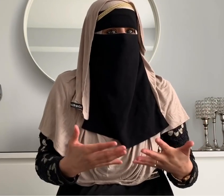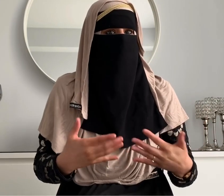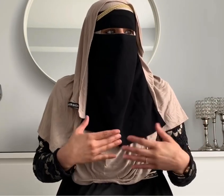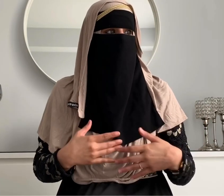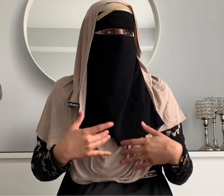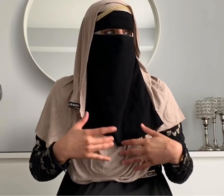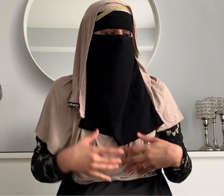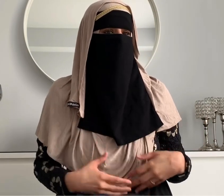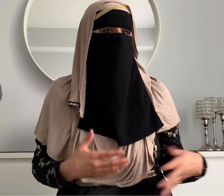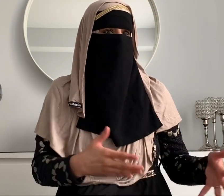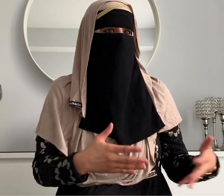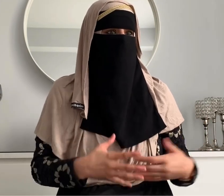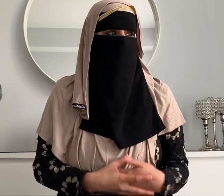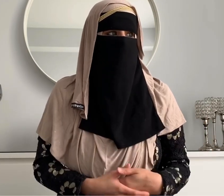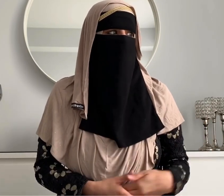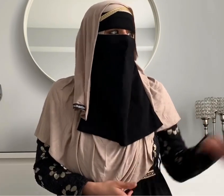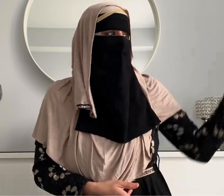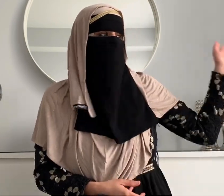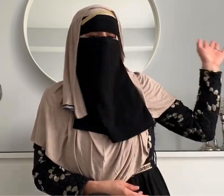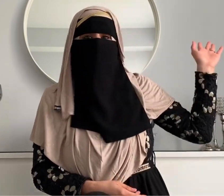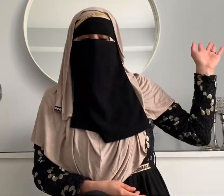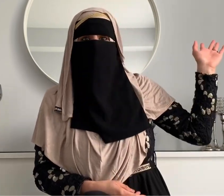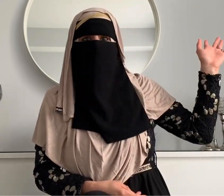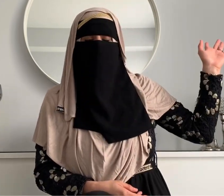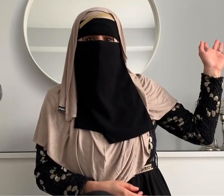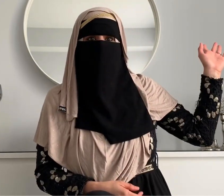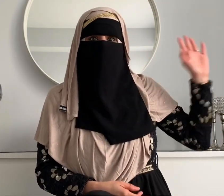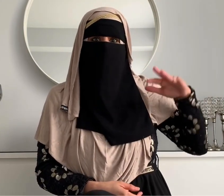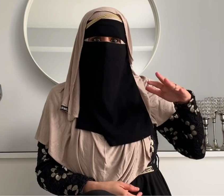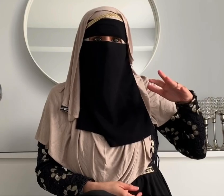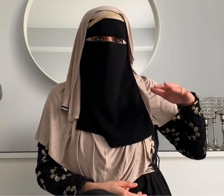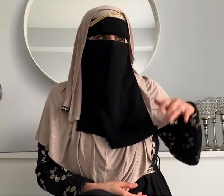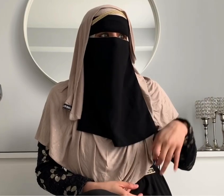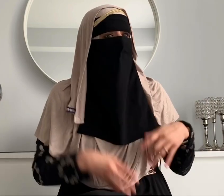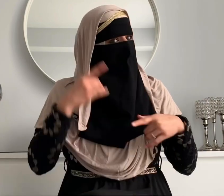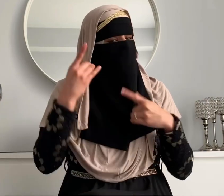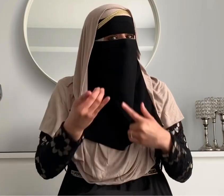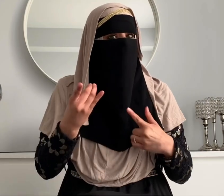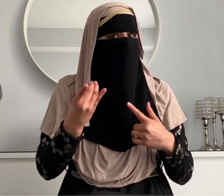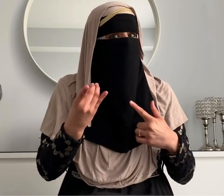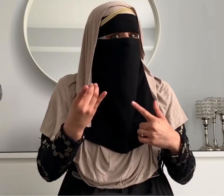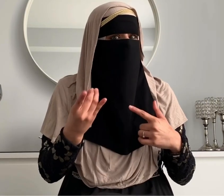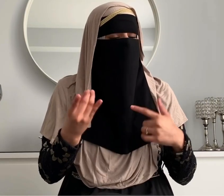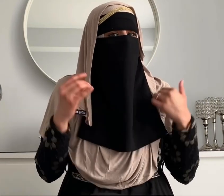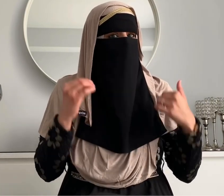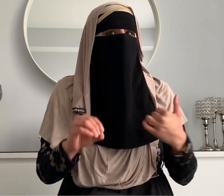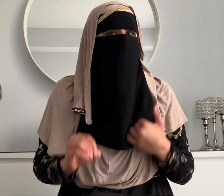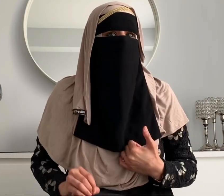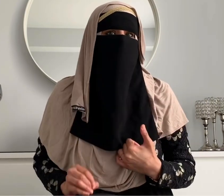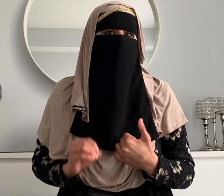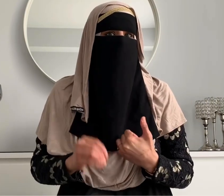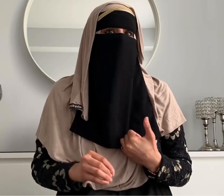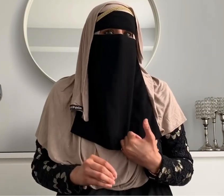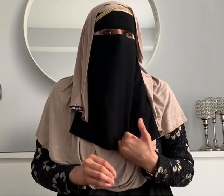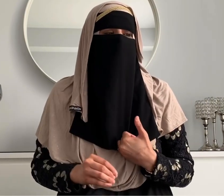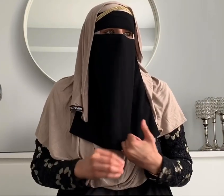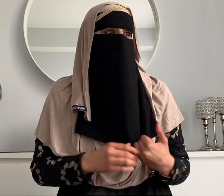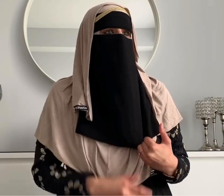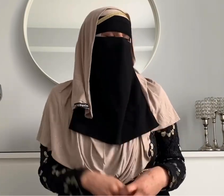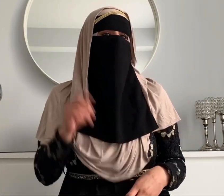to you they're not able to tell you what they want if you've started playing the 20 object game then that's also an indicator that they are ready for sign language will